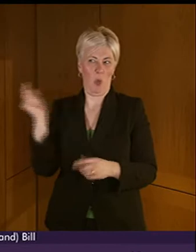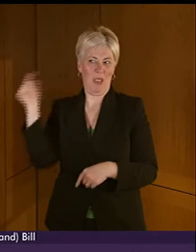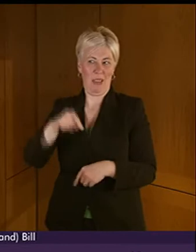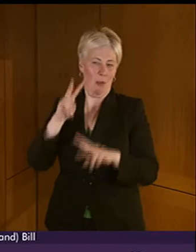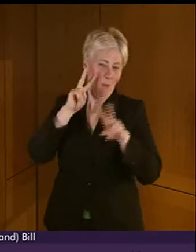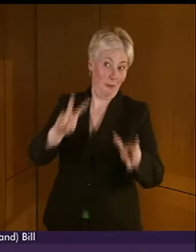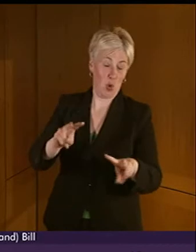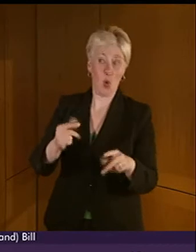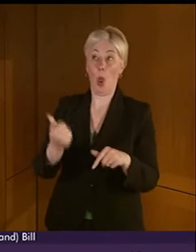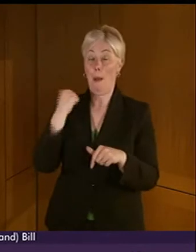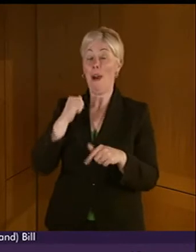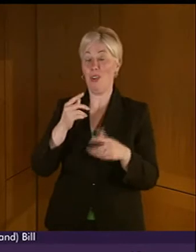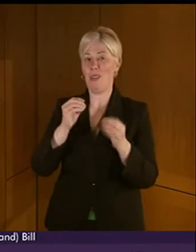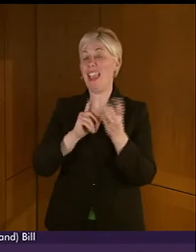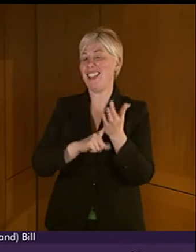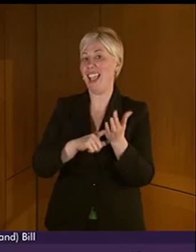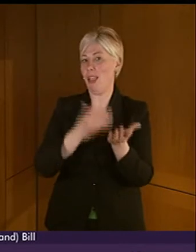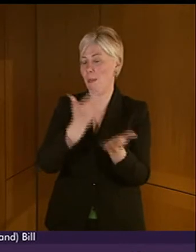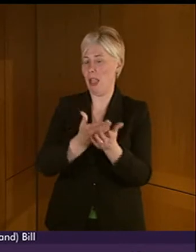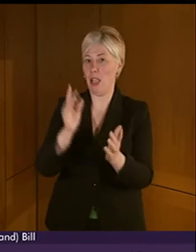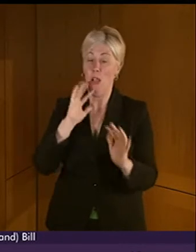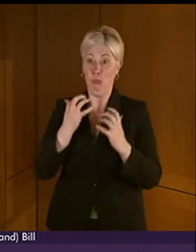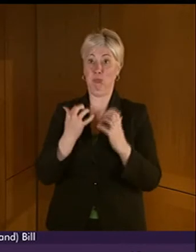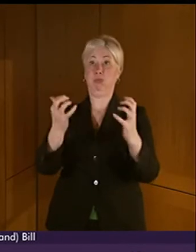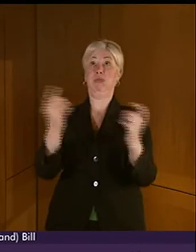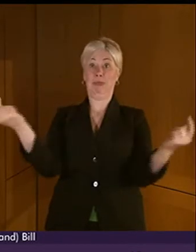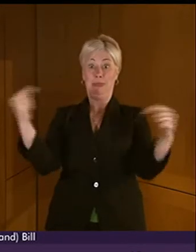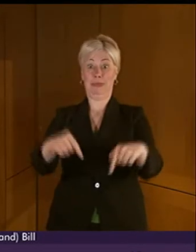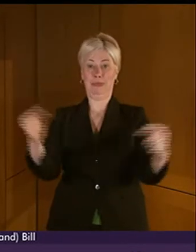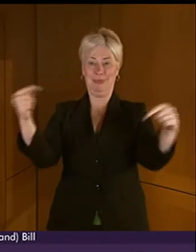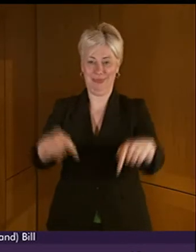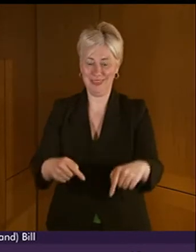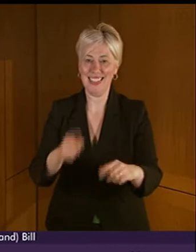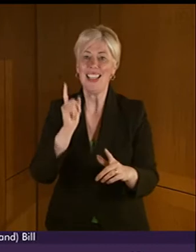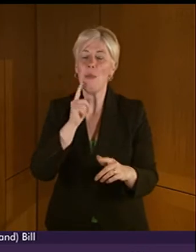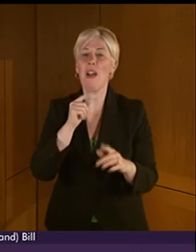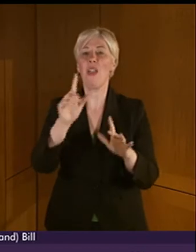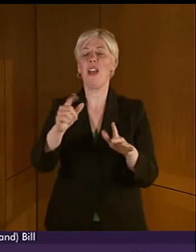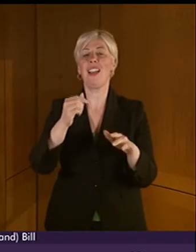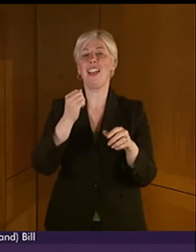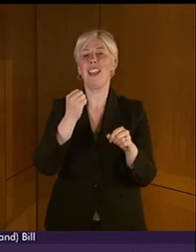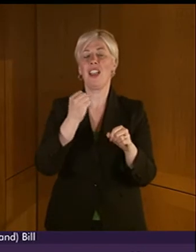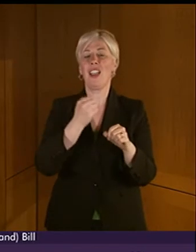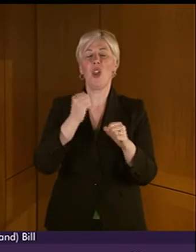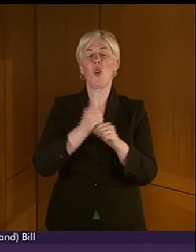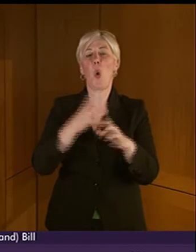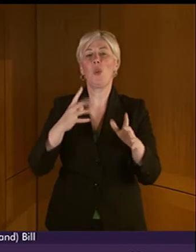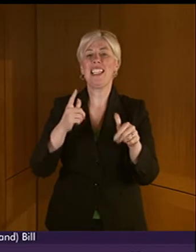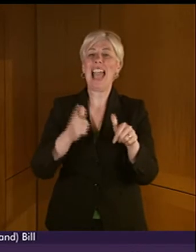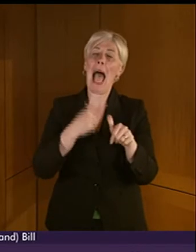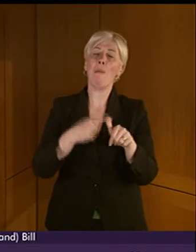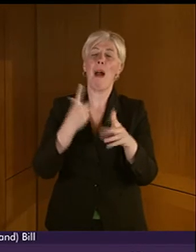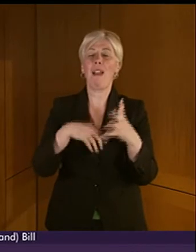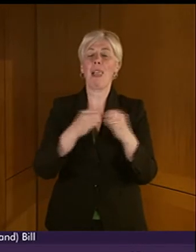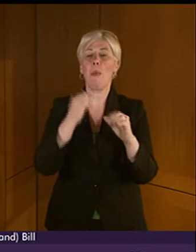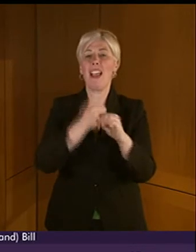of the evidence. I thank Gordon MacDonald to those who hosted our visits, notably the Deaf Actions Golden